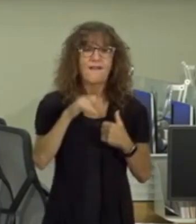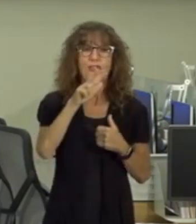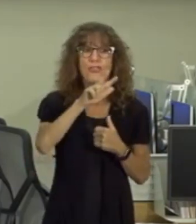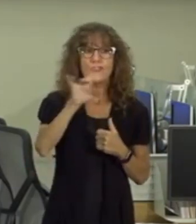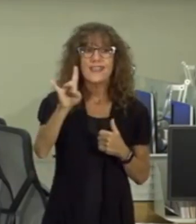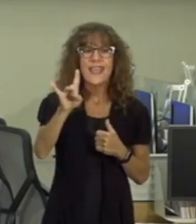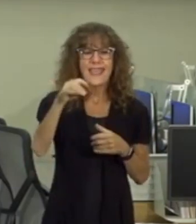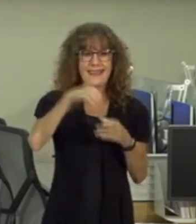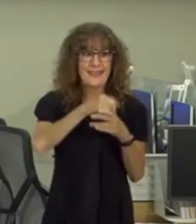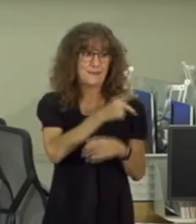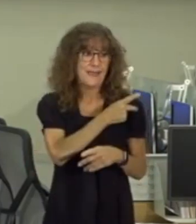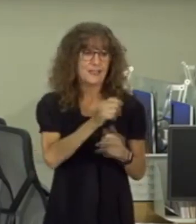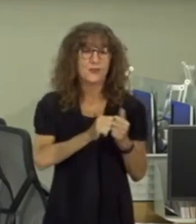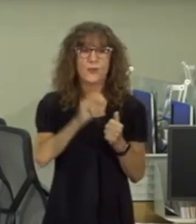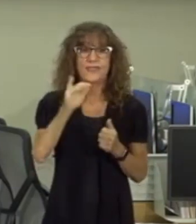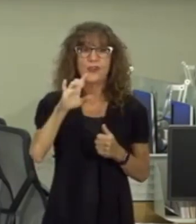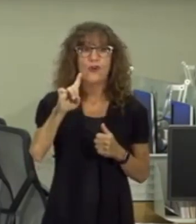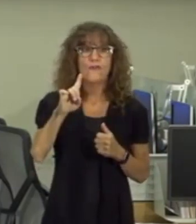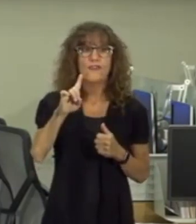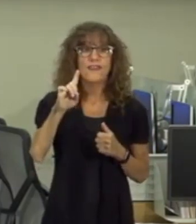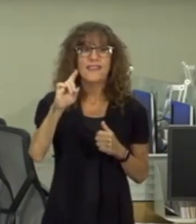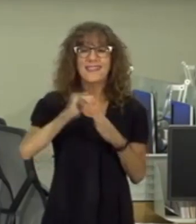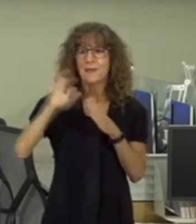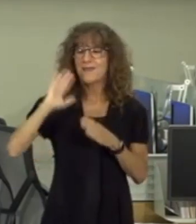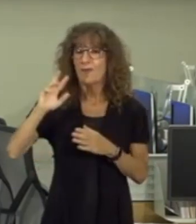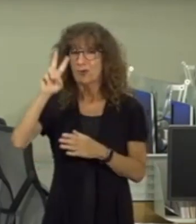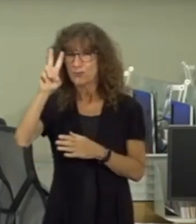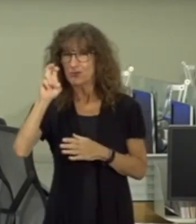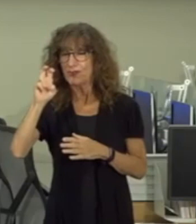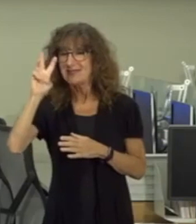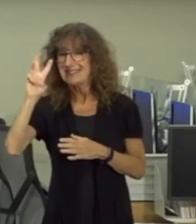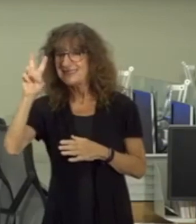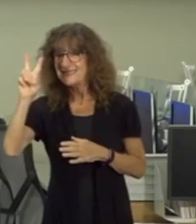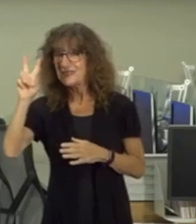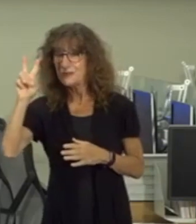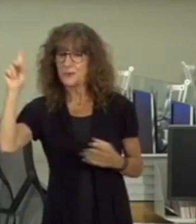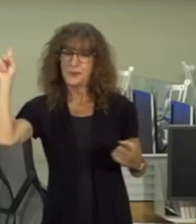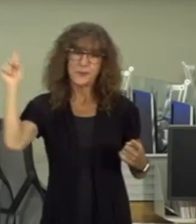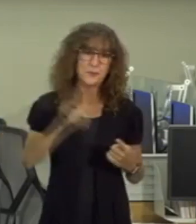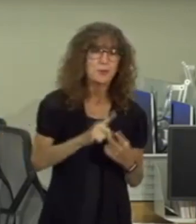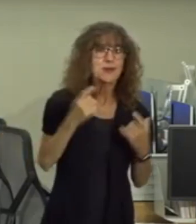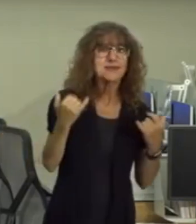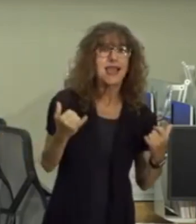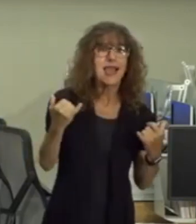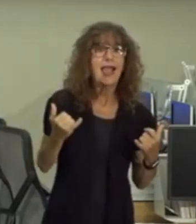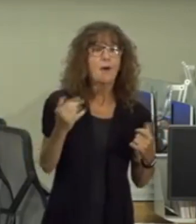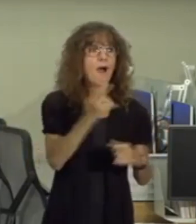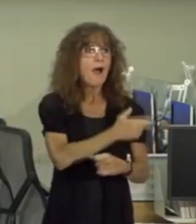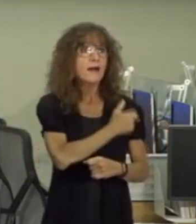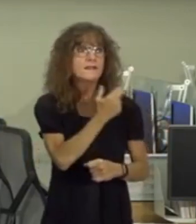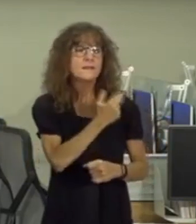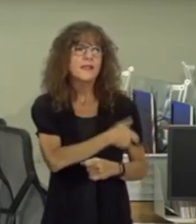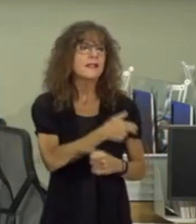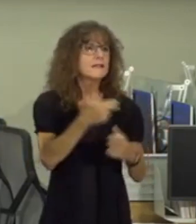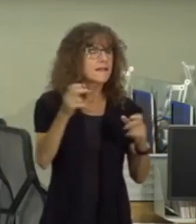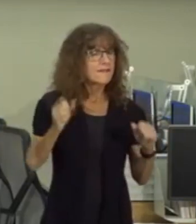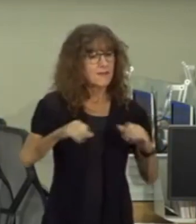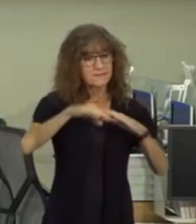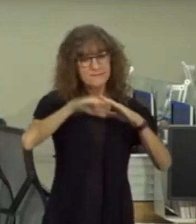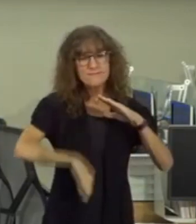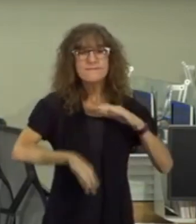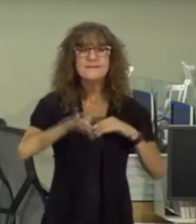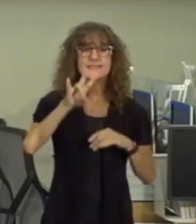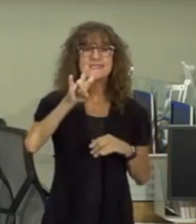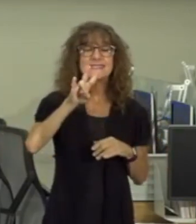inpatients with covet this is down from a high of 262 our hospitals have managed to stay below